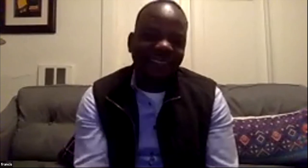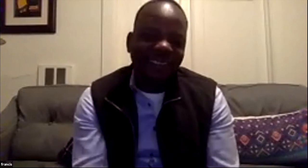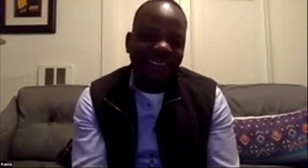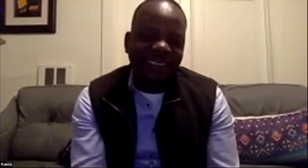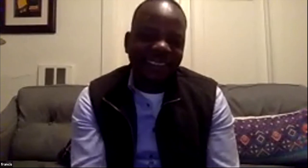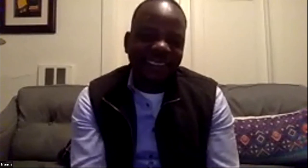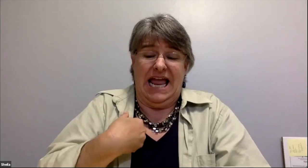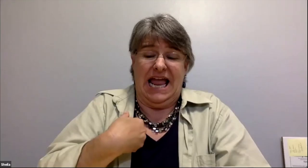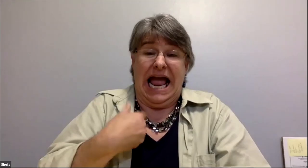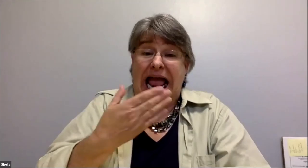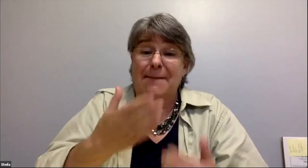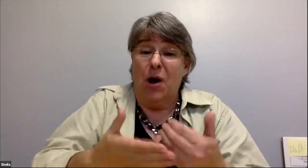80 you know and